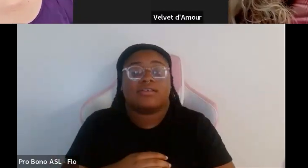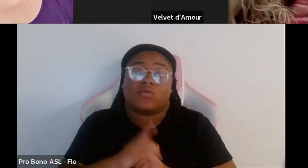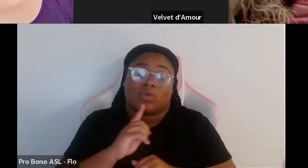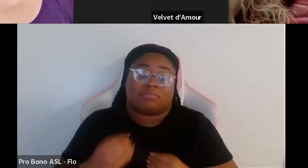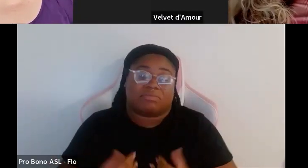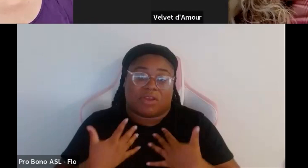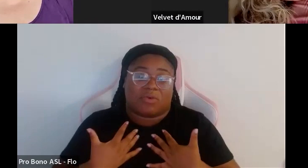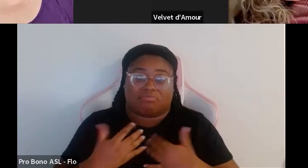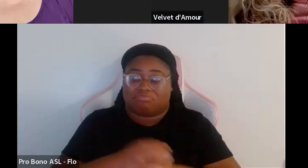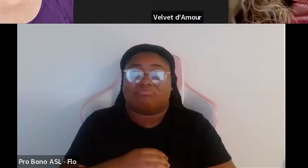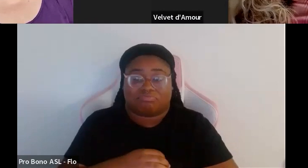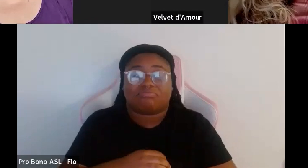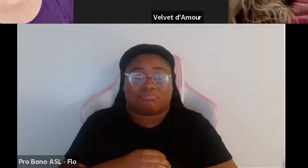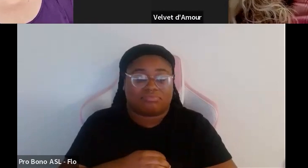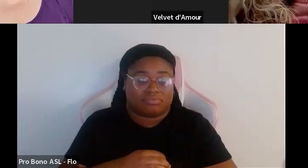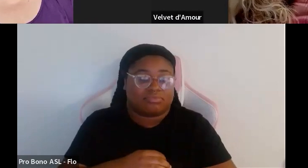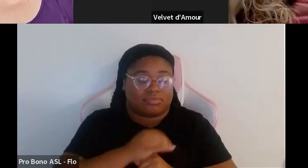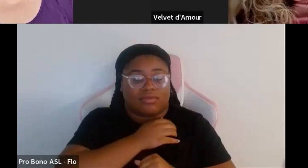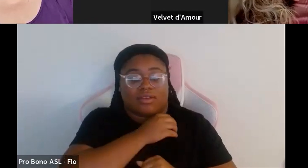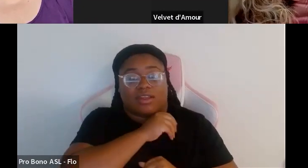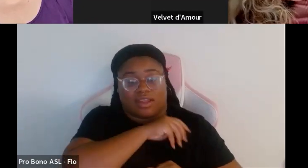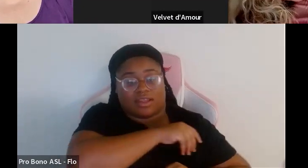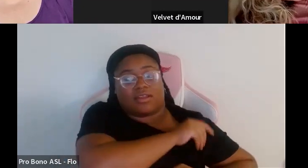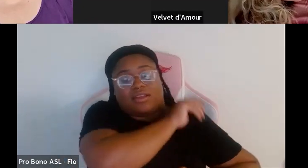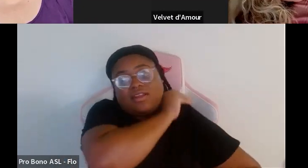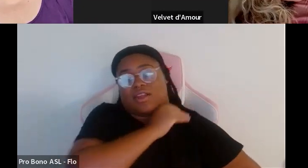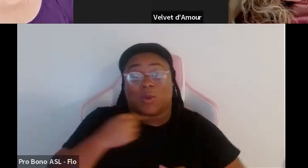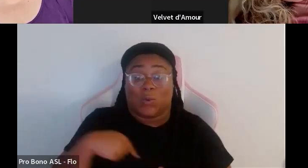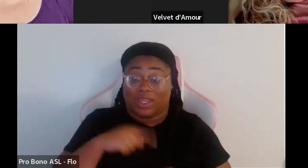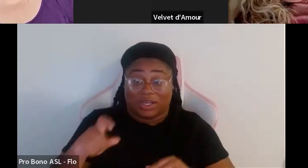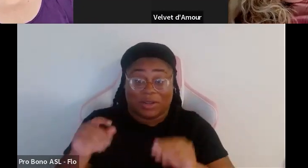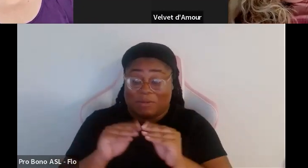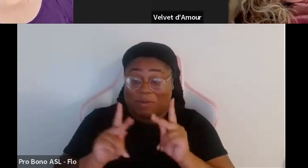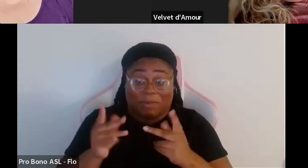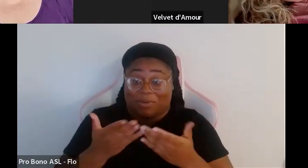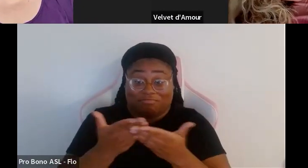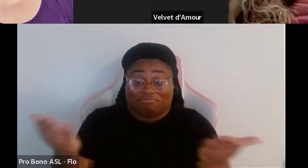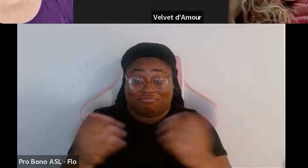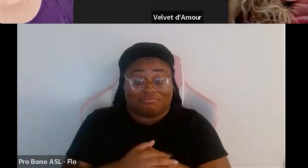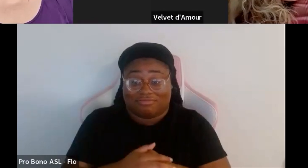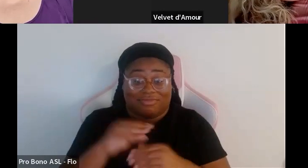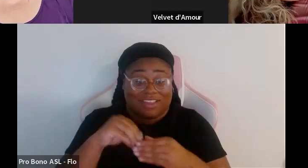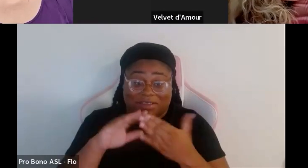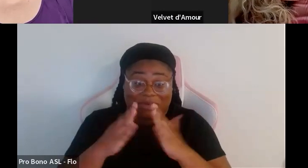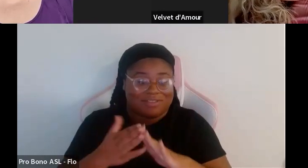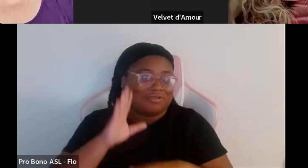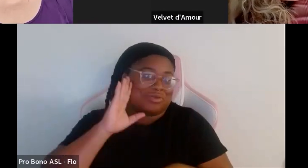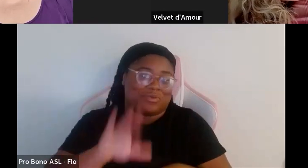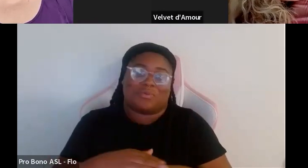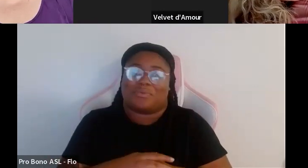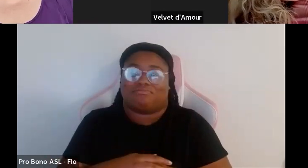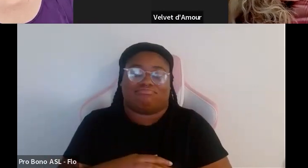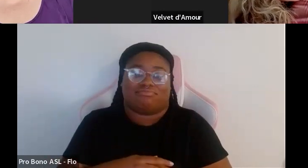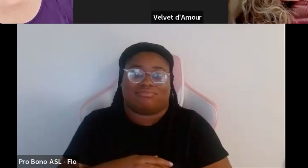inspiring you know it's we need more people like you in the community we really do and just know that